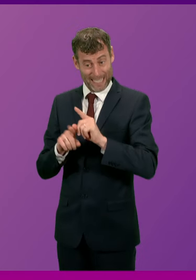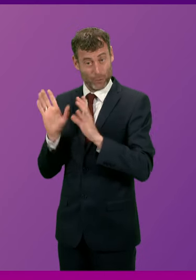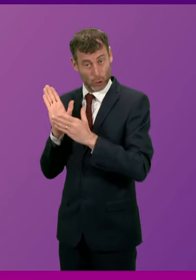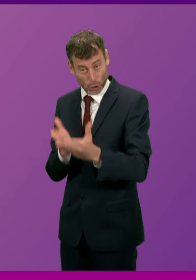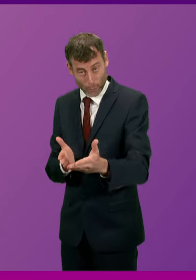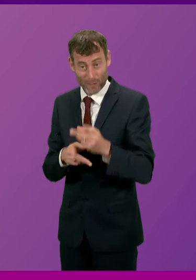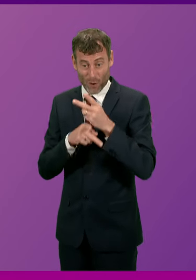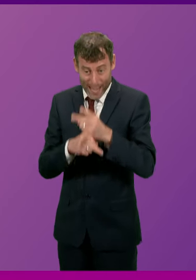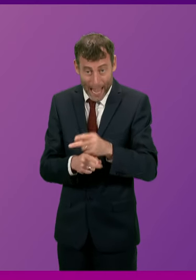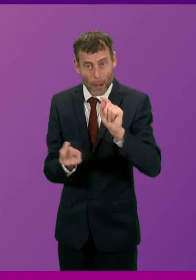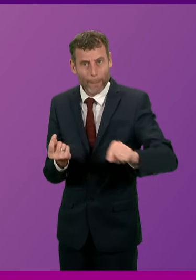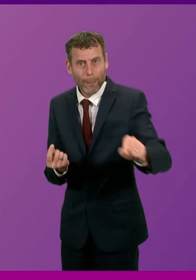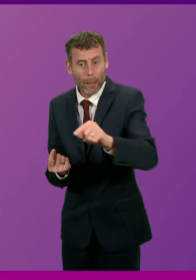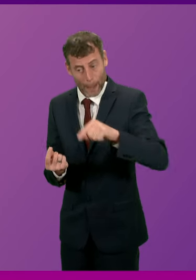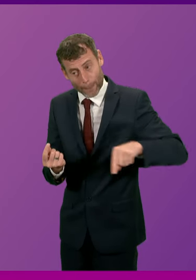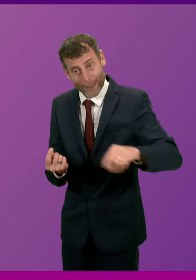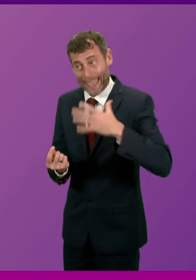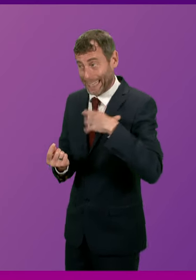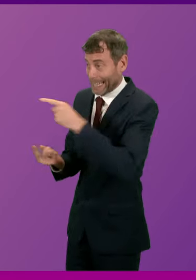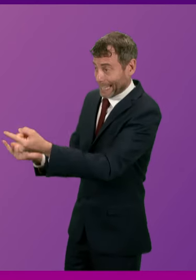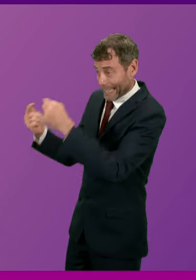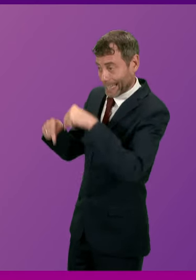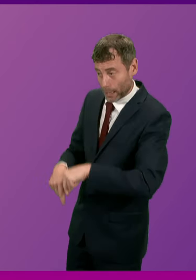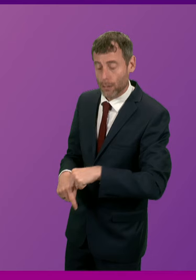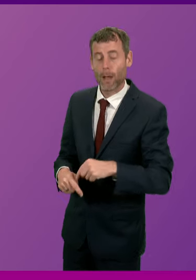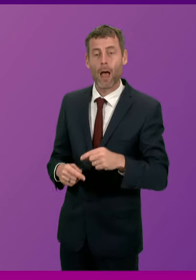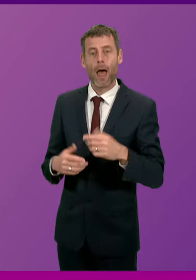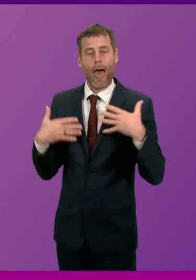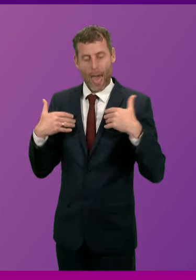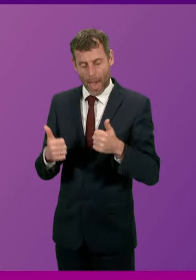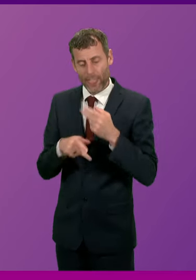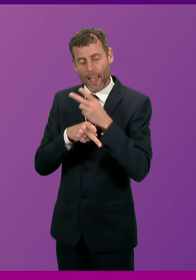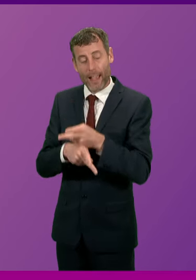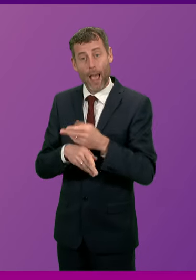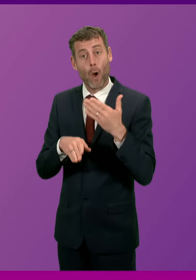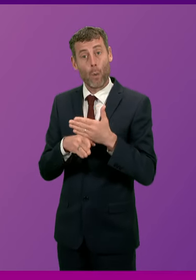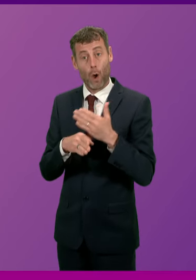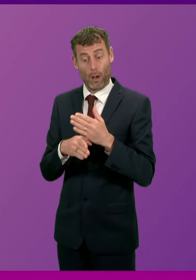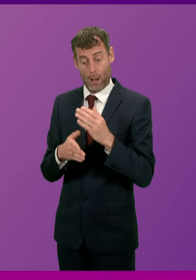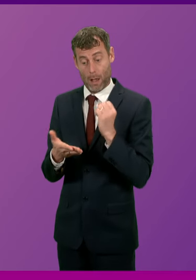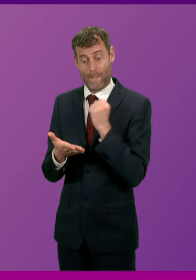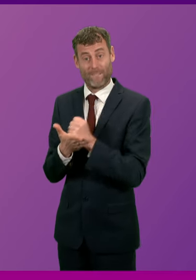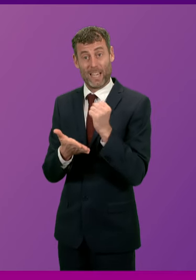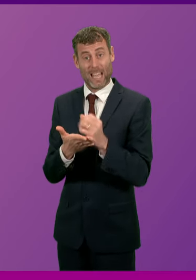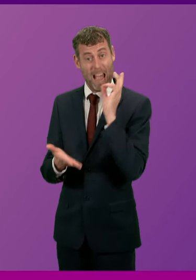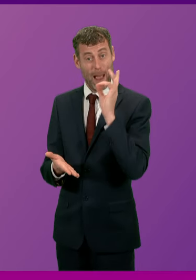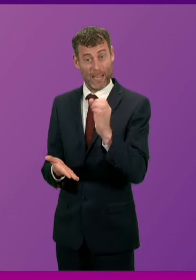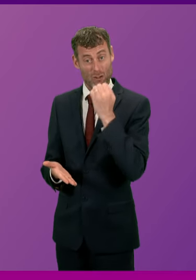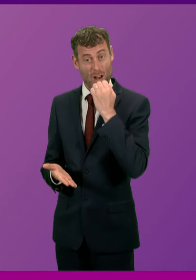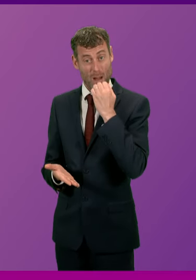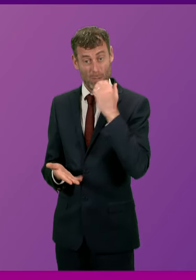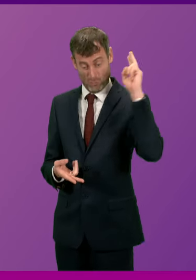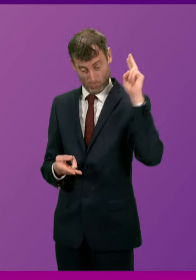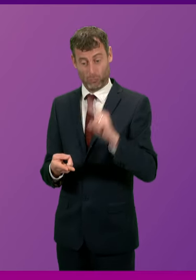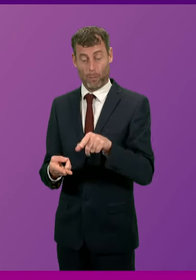It is therefore very concerning that the number of health and care worker visa applications has fallen as Clare Hawkey has recounted. Clare